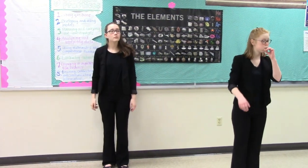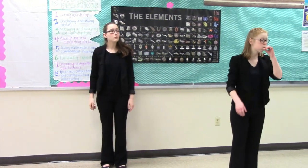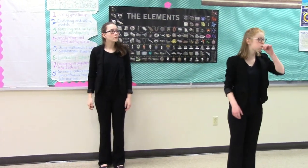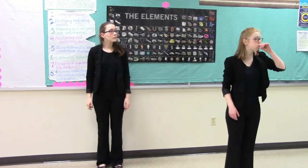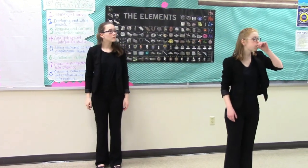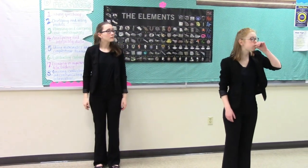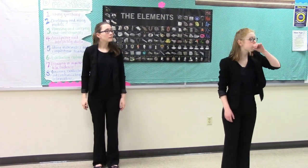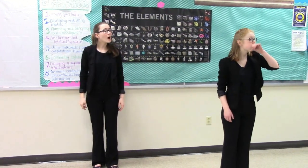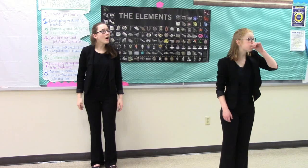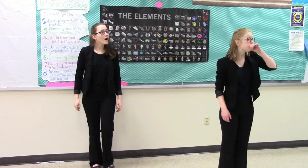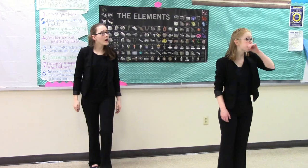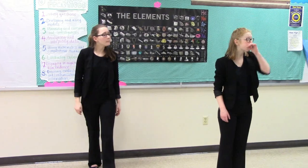Mom?